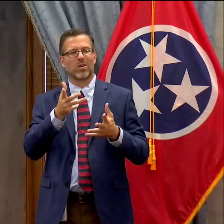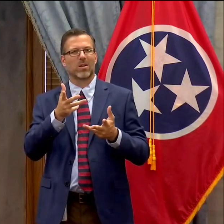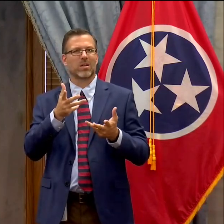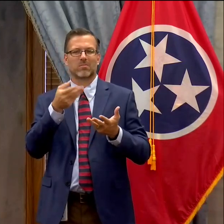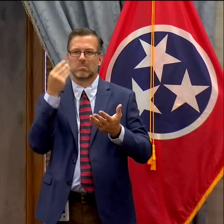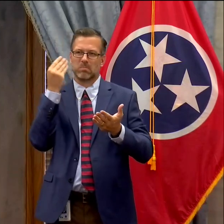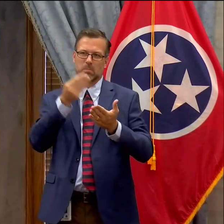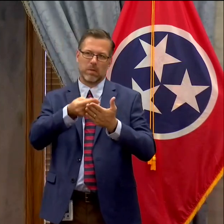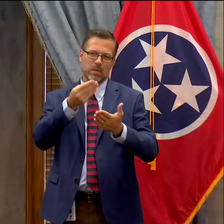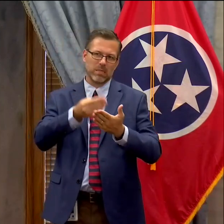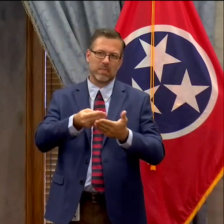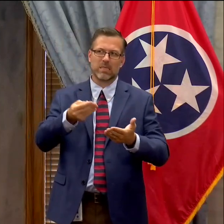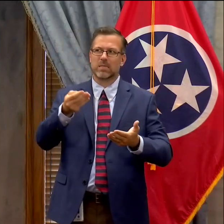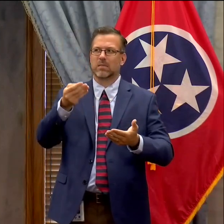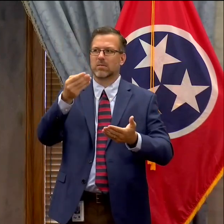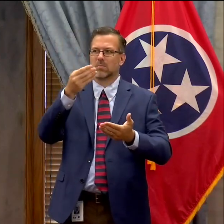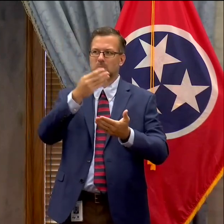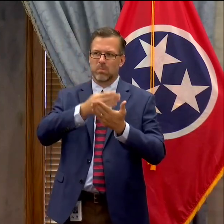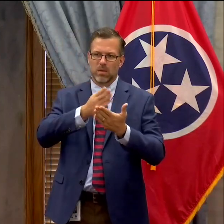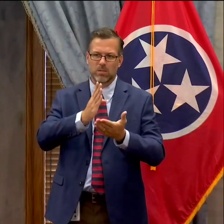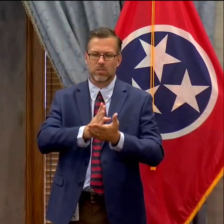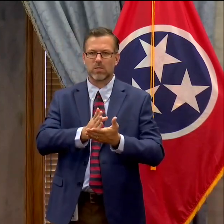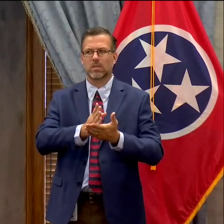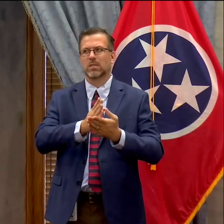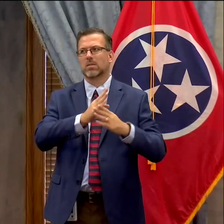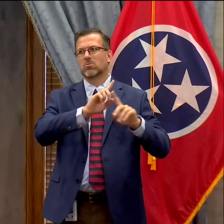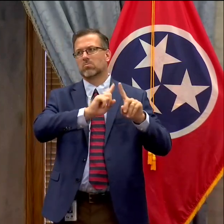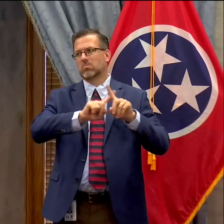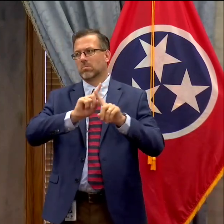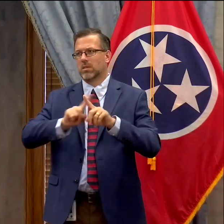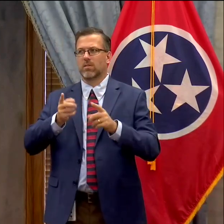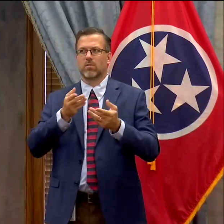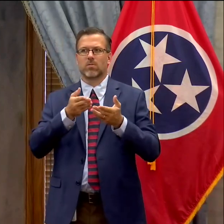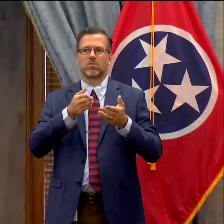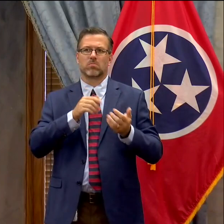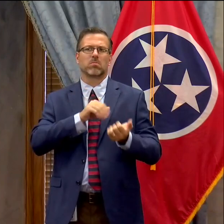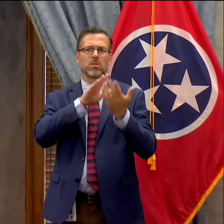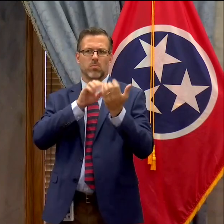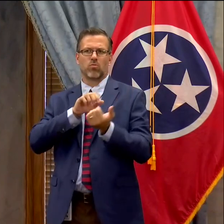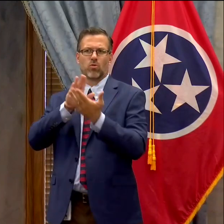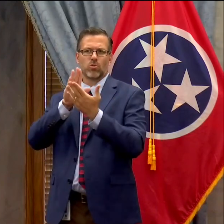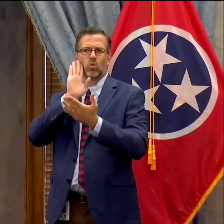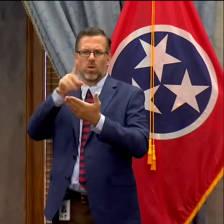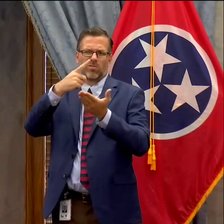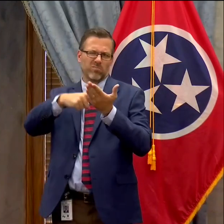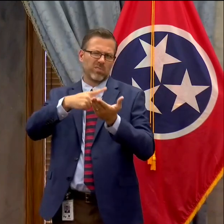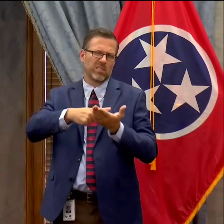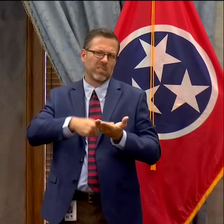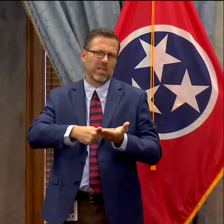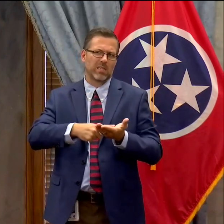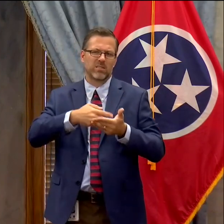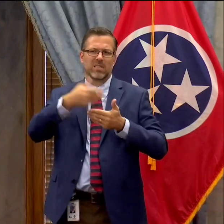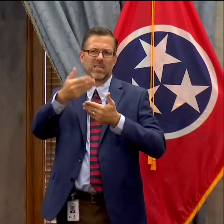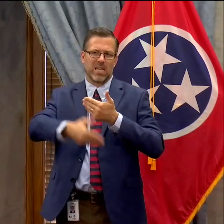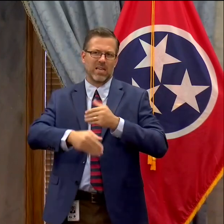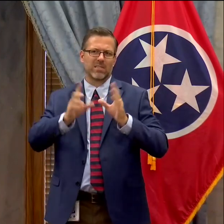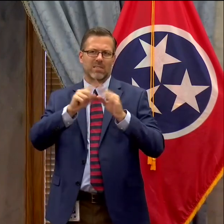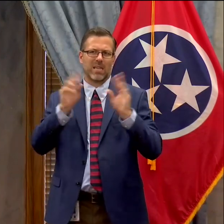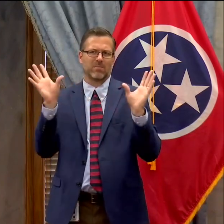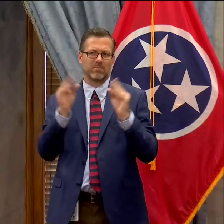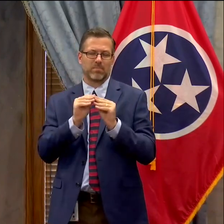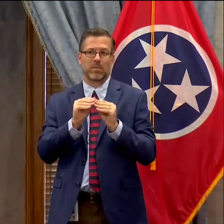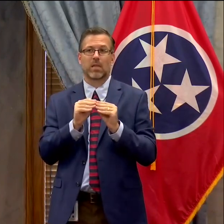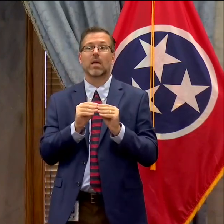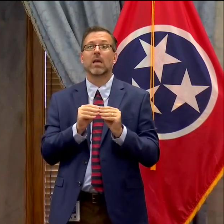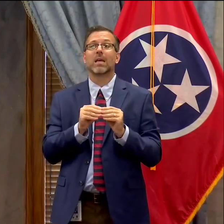different um different measures will be taken up. Much is yet to be seen about our economic